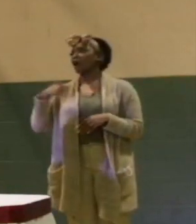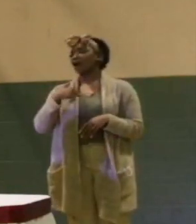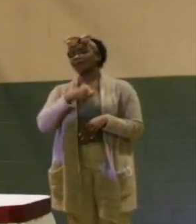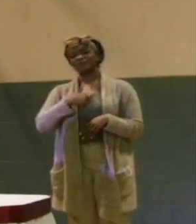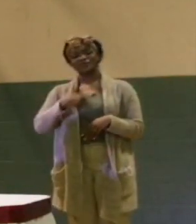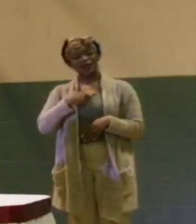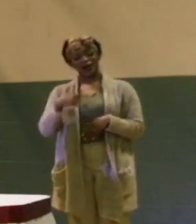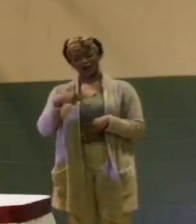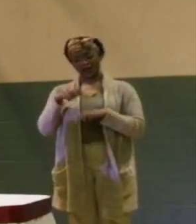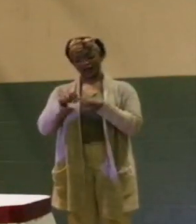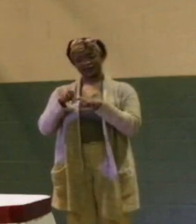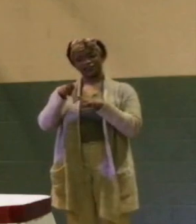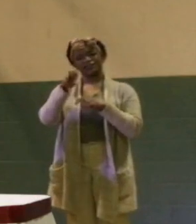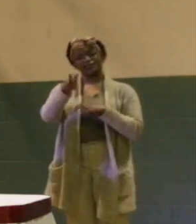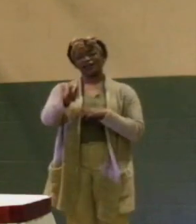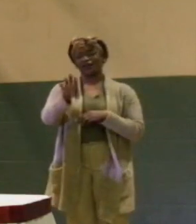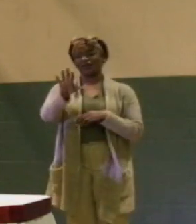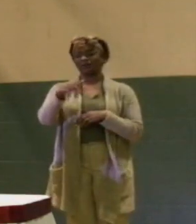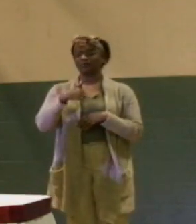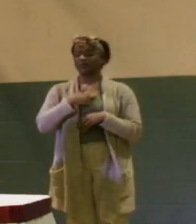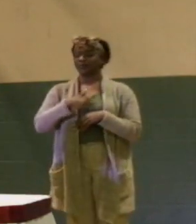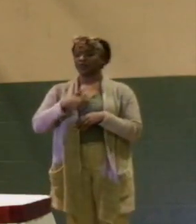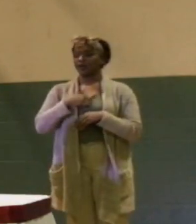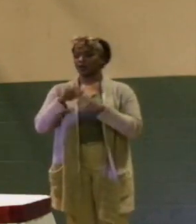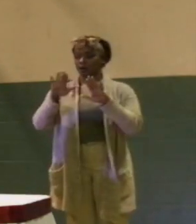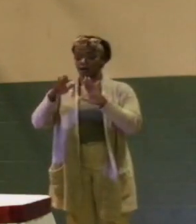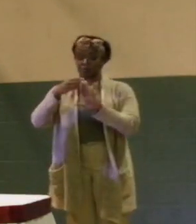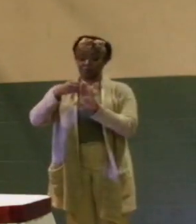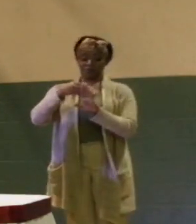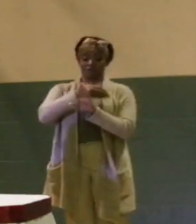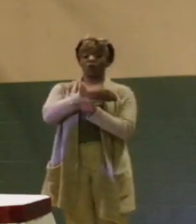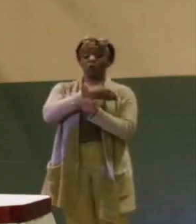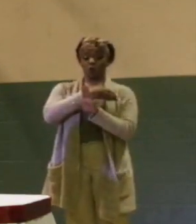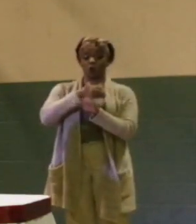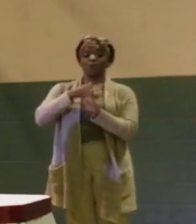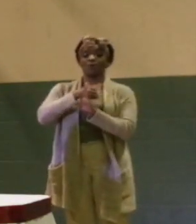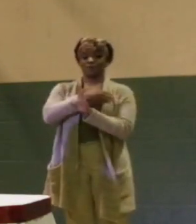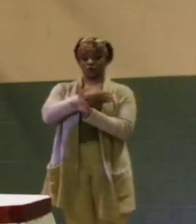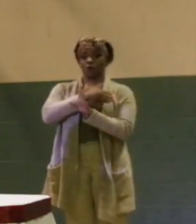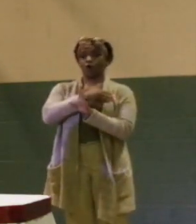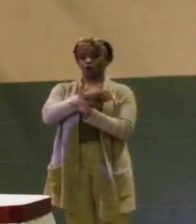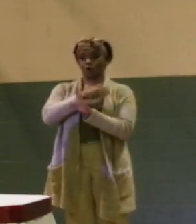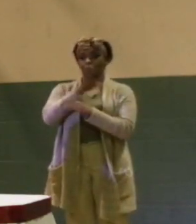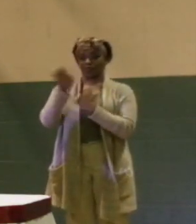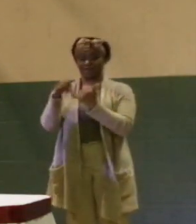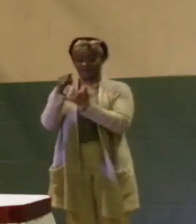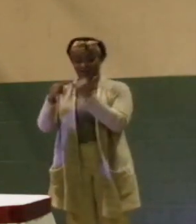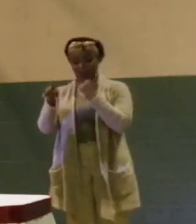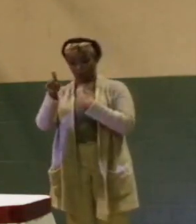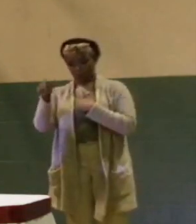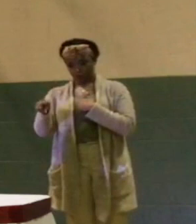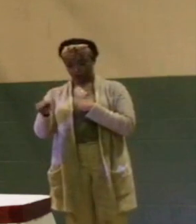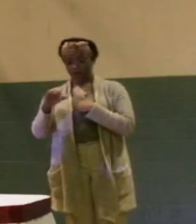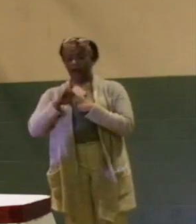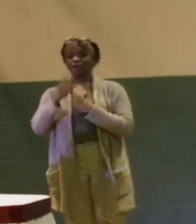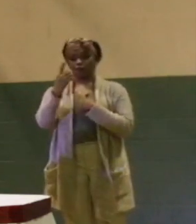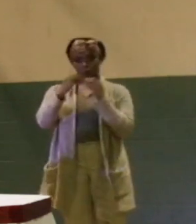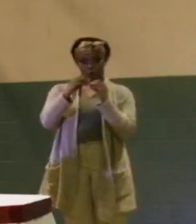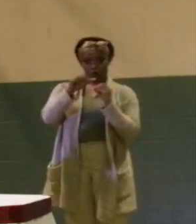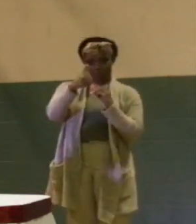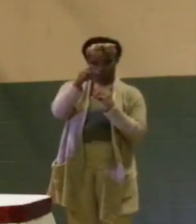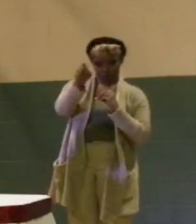just really getting ahead of myself. Okay. But before we, before we move to the final portion, there is one final question.